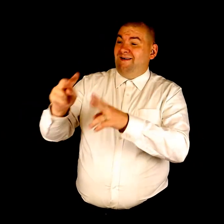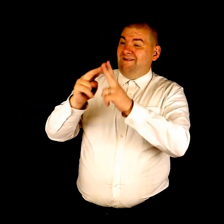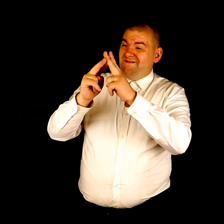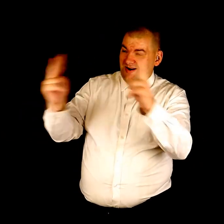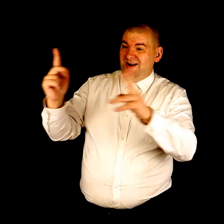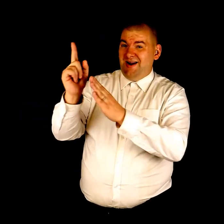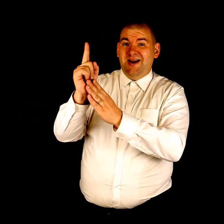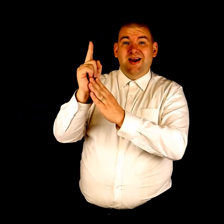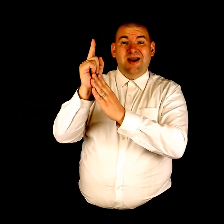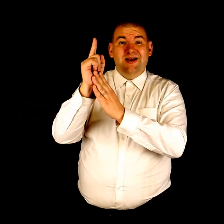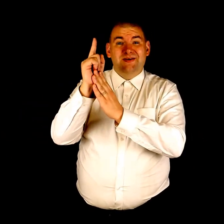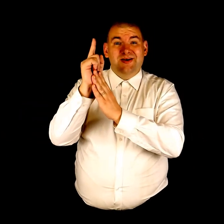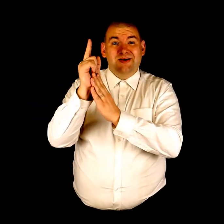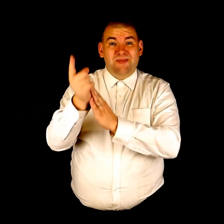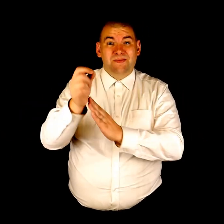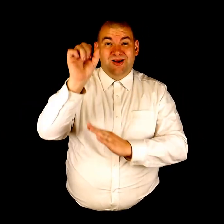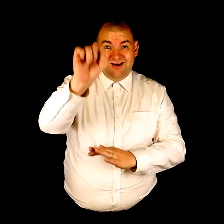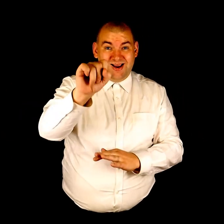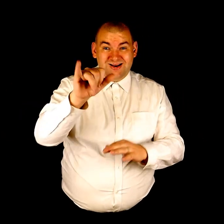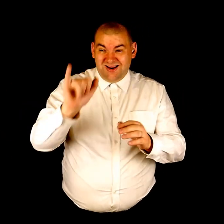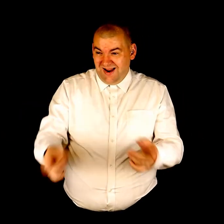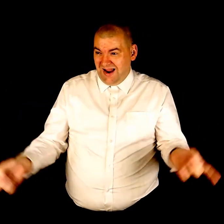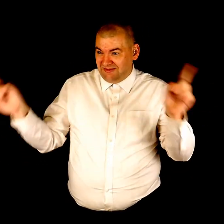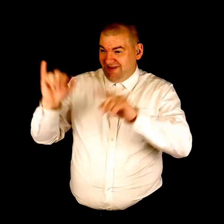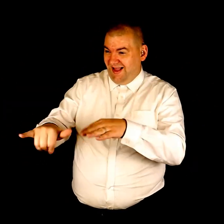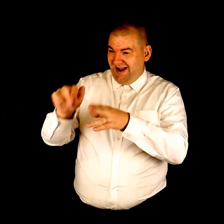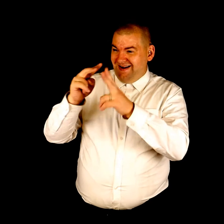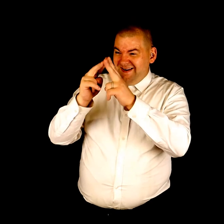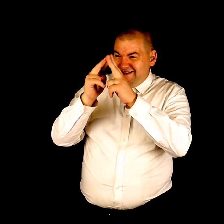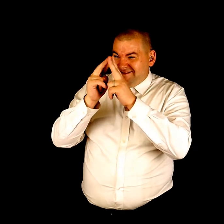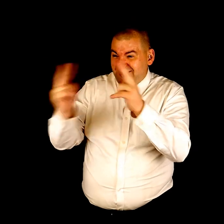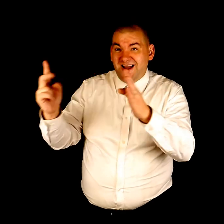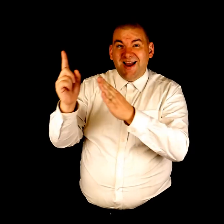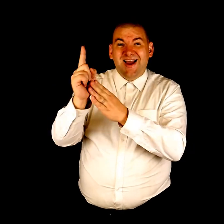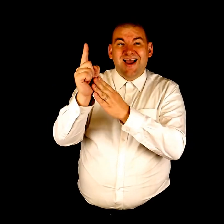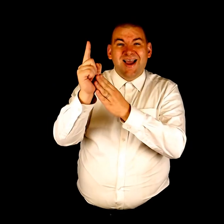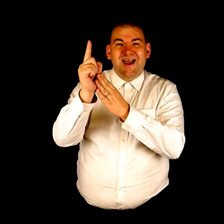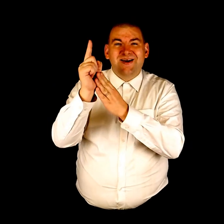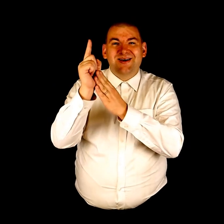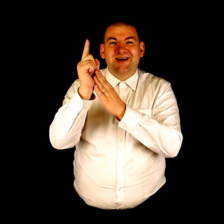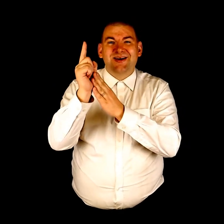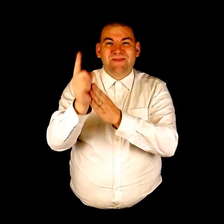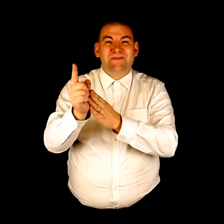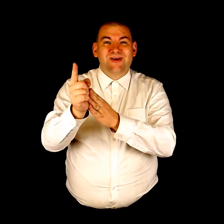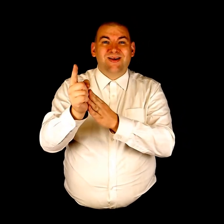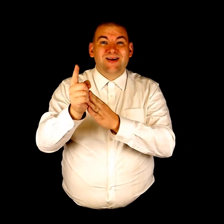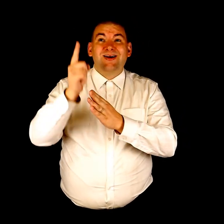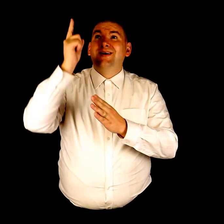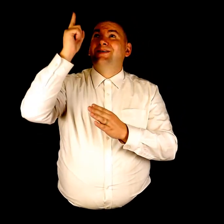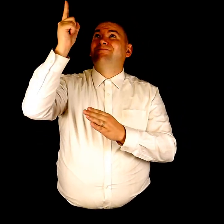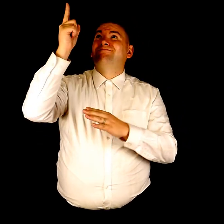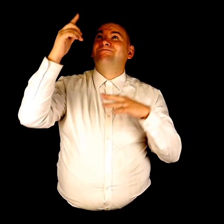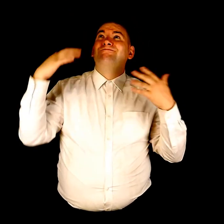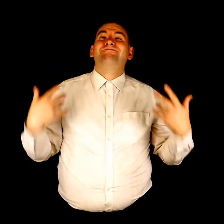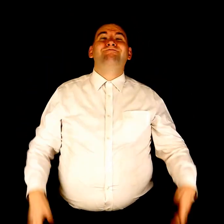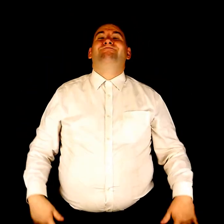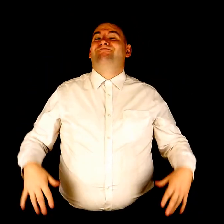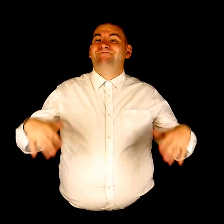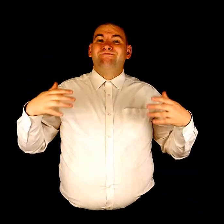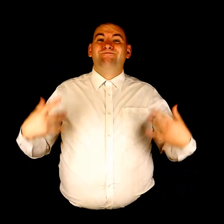very moment And it it happened that very moment My